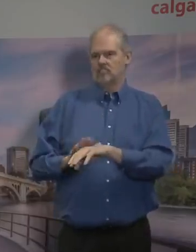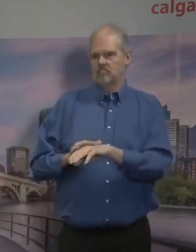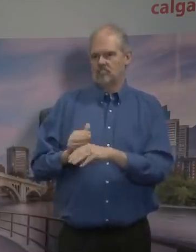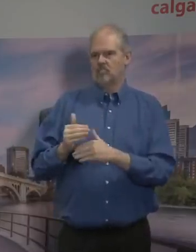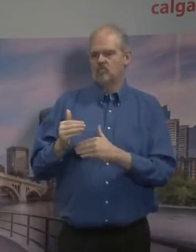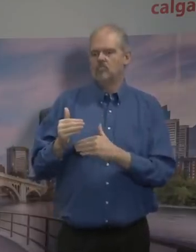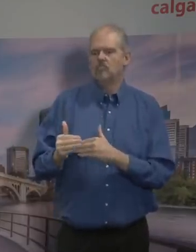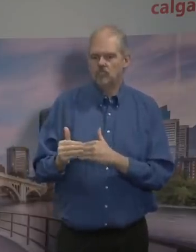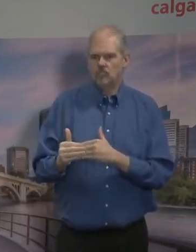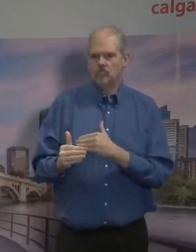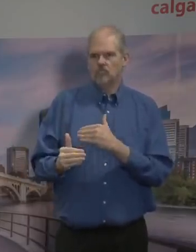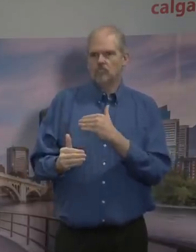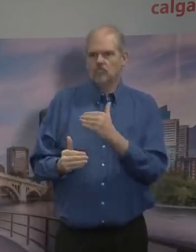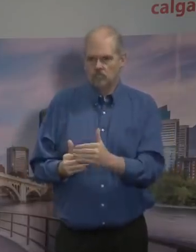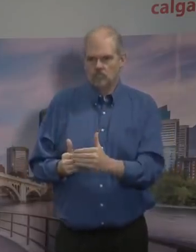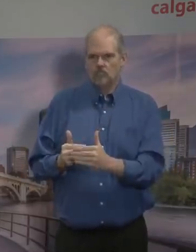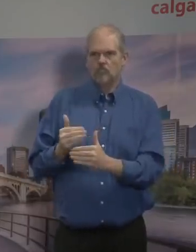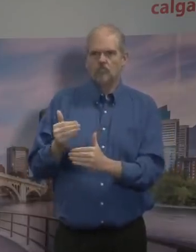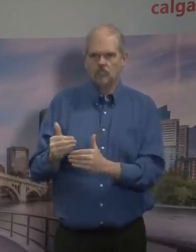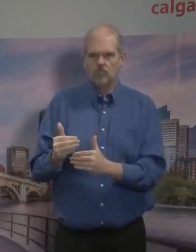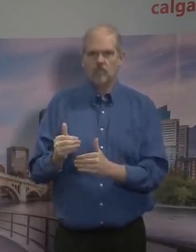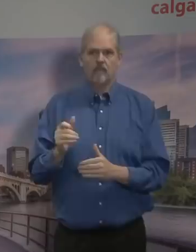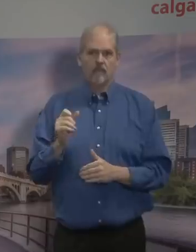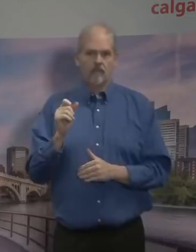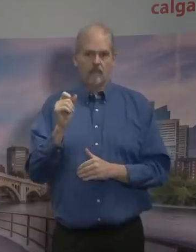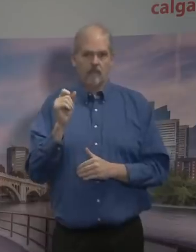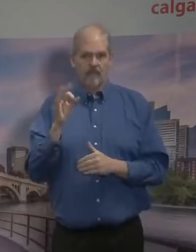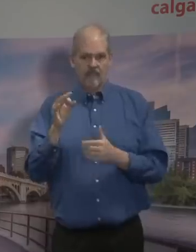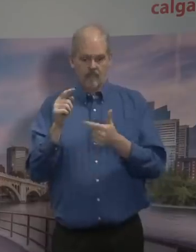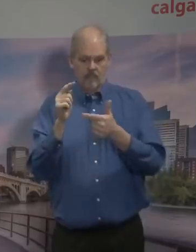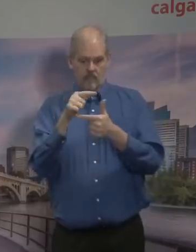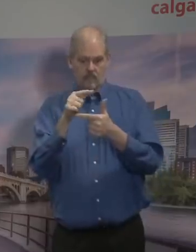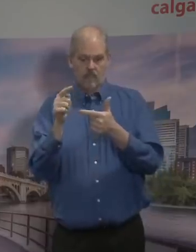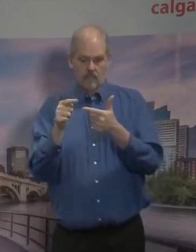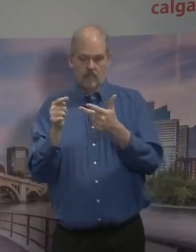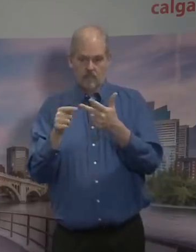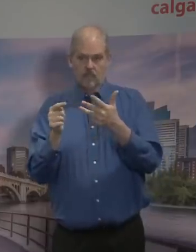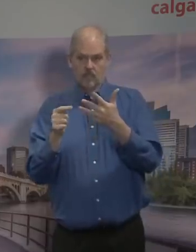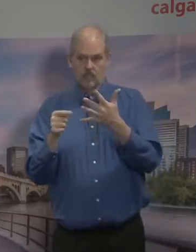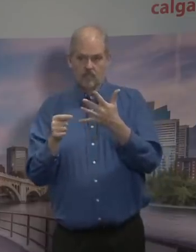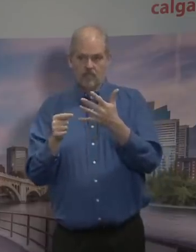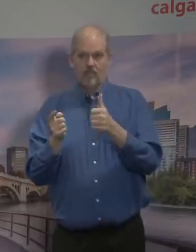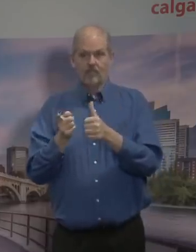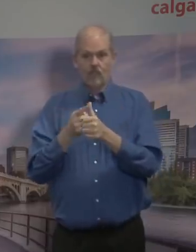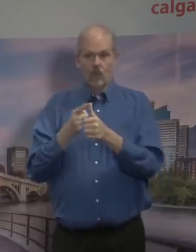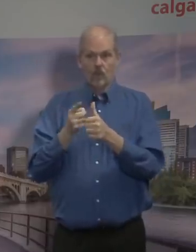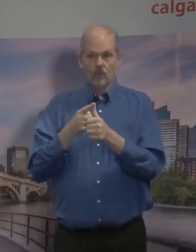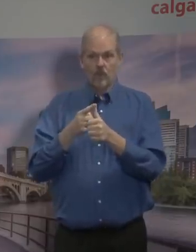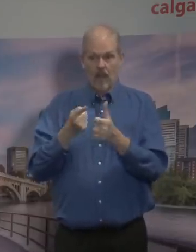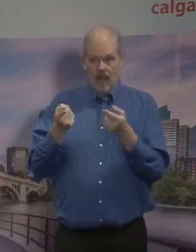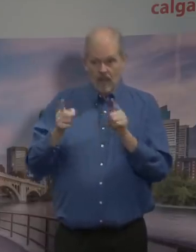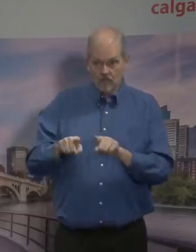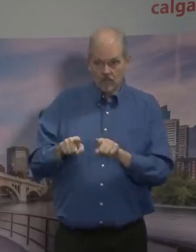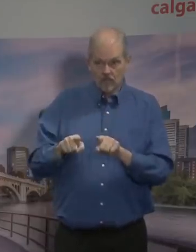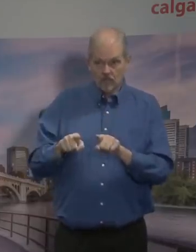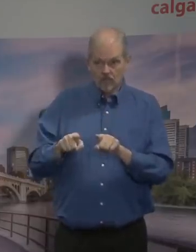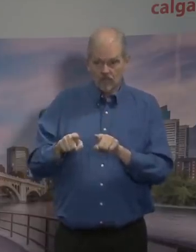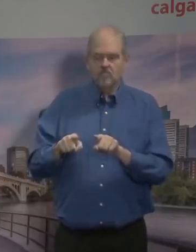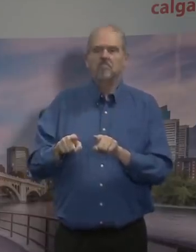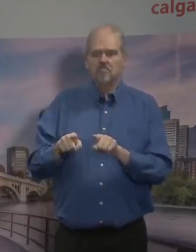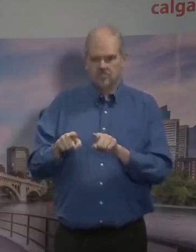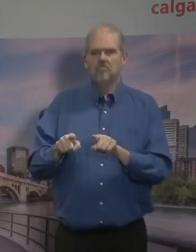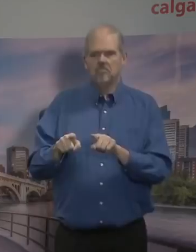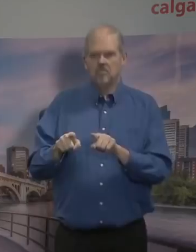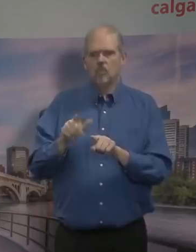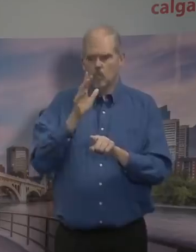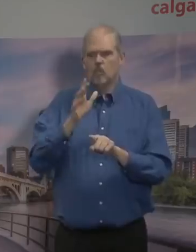reopening of a lot of things that are going on. But the thing that I really want to underline, which Deputy Chief Henry will talk much more about, is that our physical